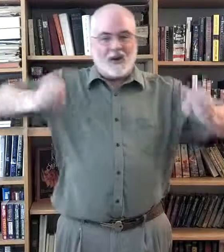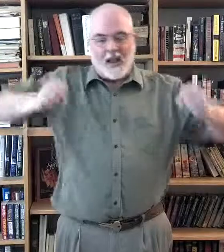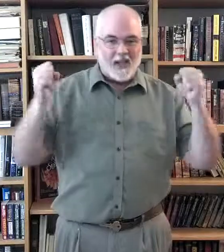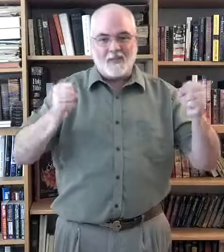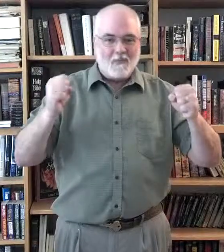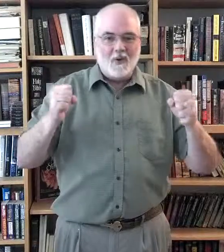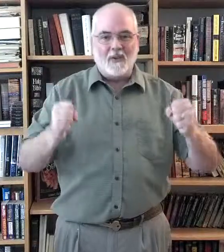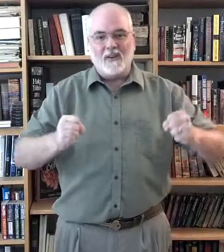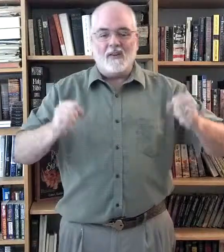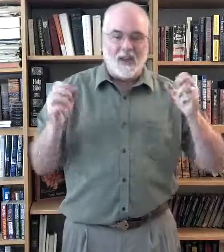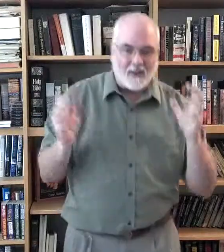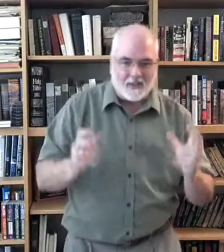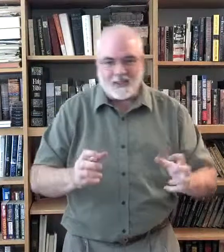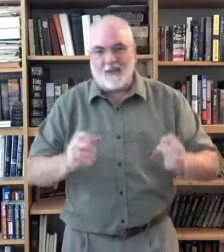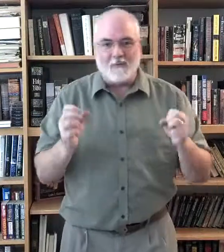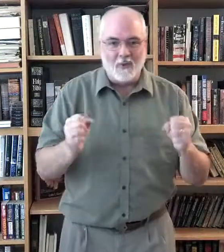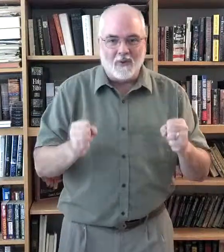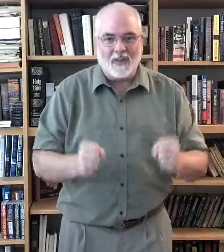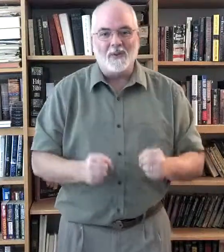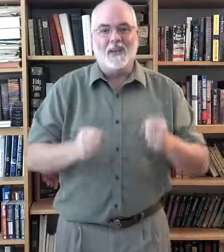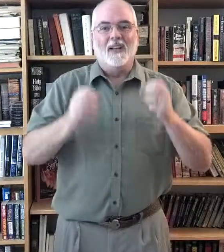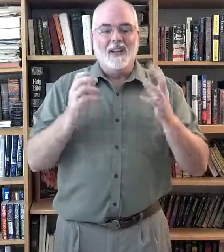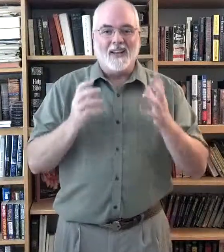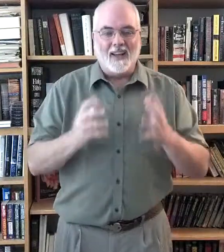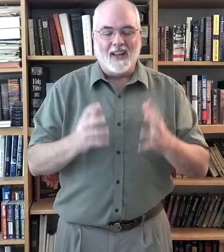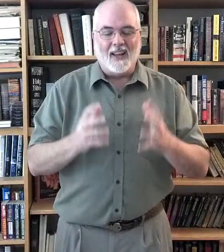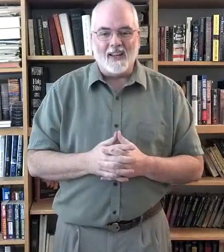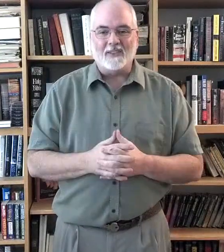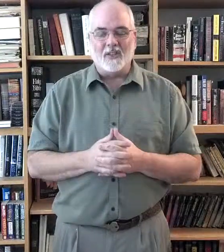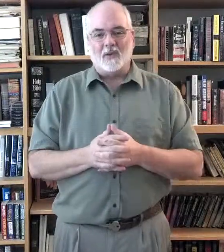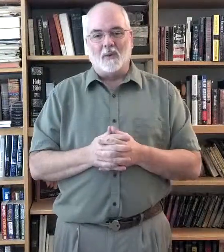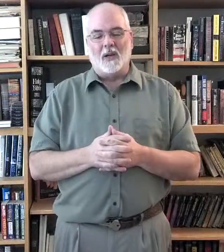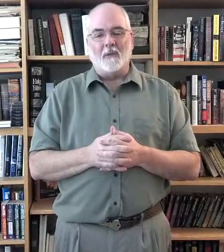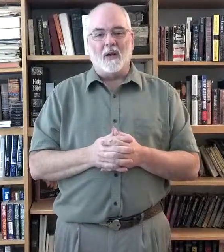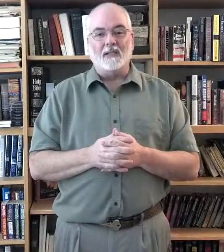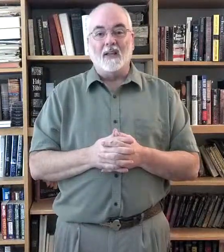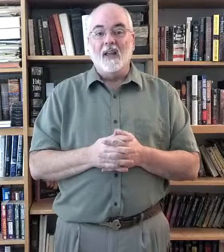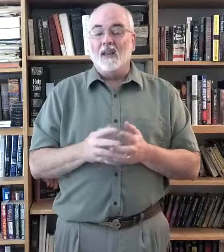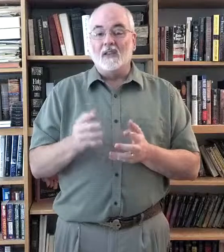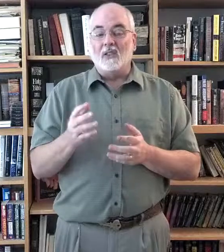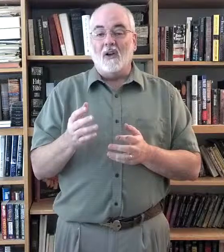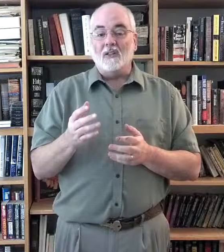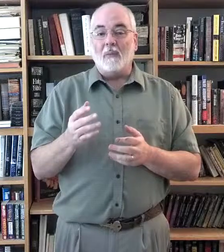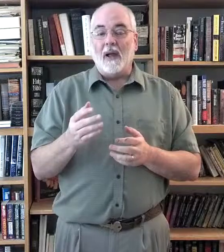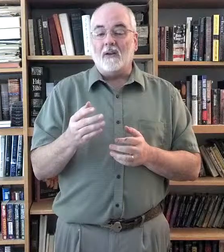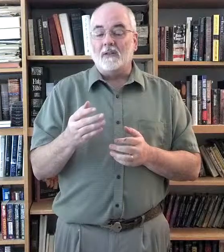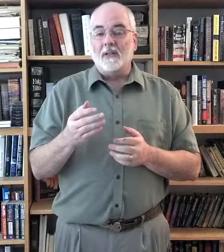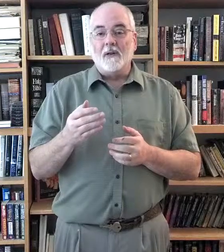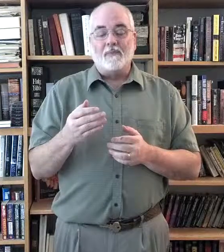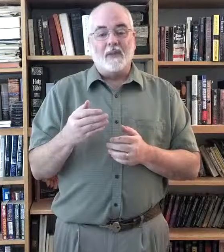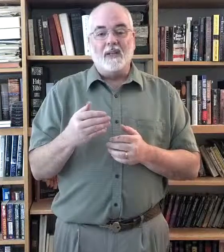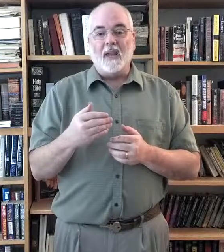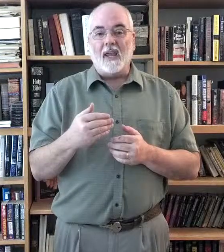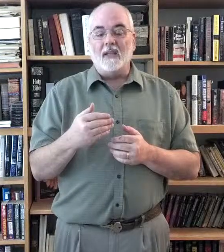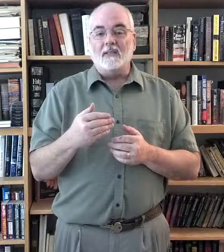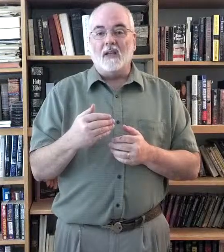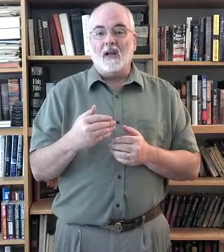hands moving. You get yourself moving into it. And, it's just really a blessing. The song is about the days of